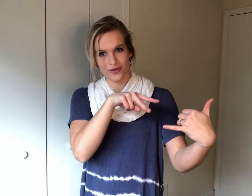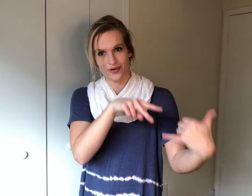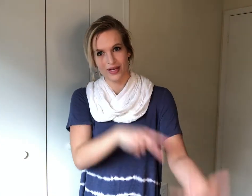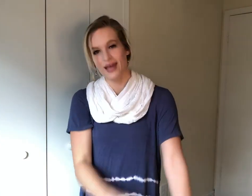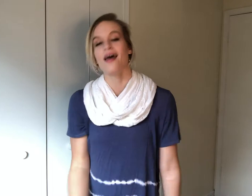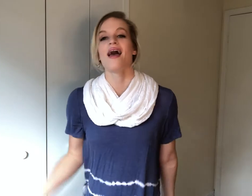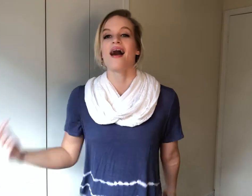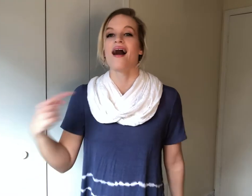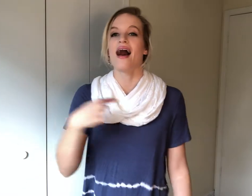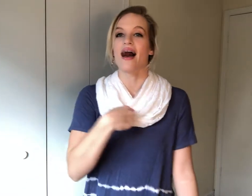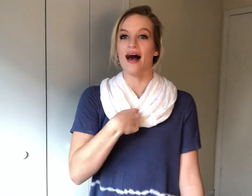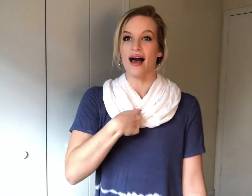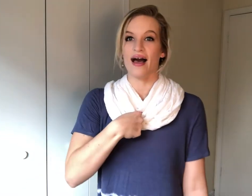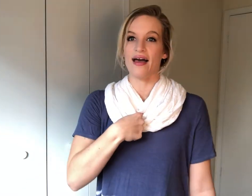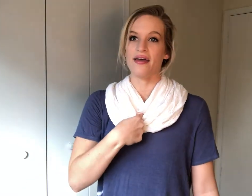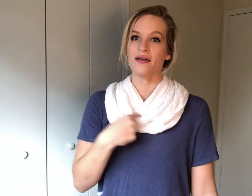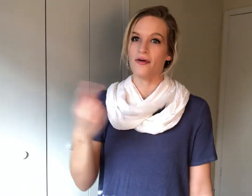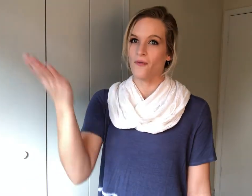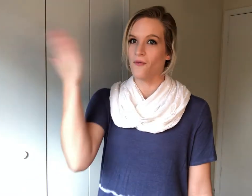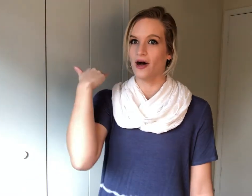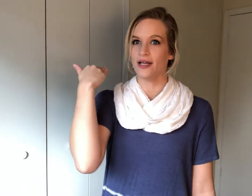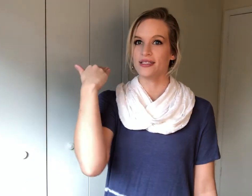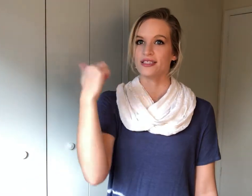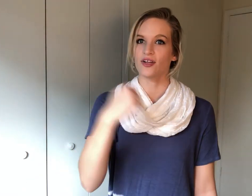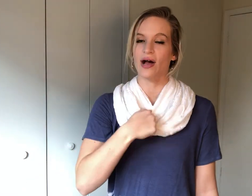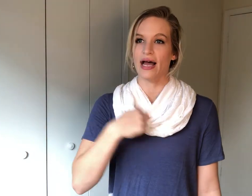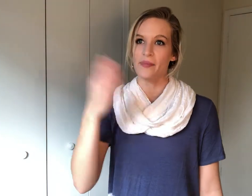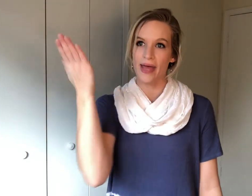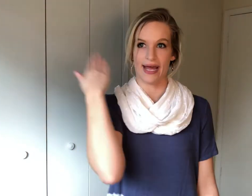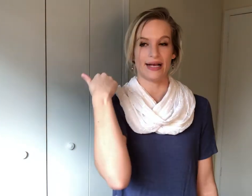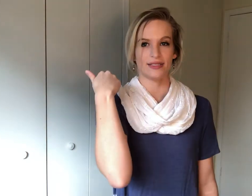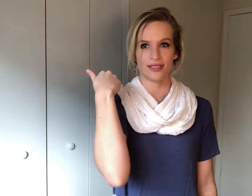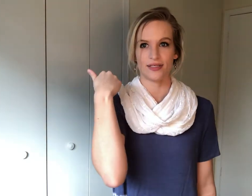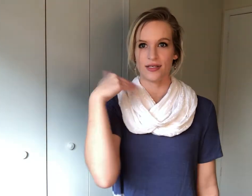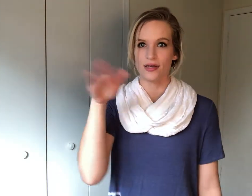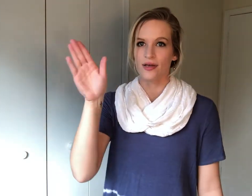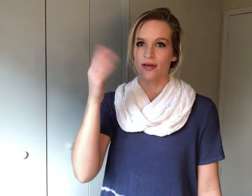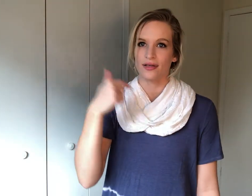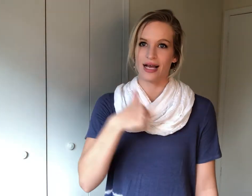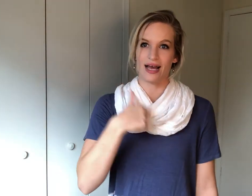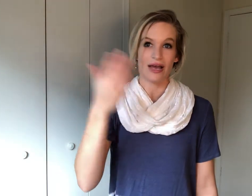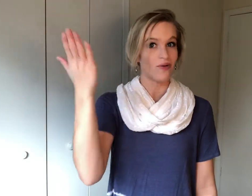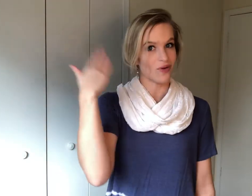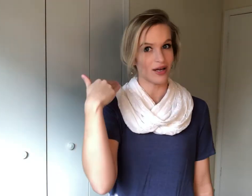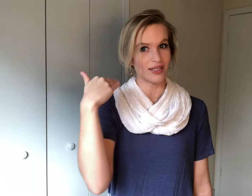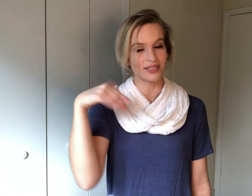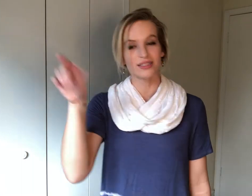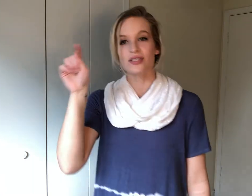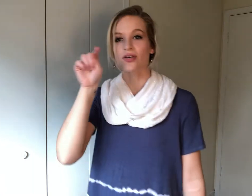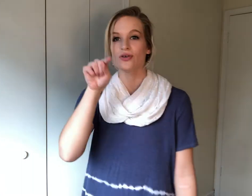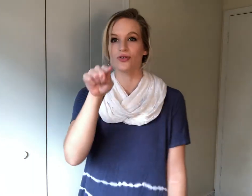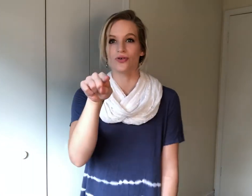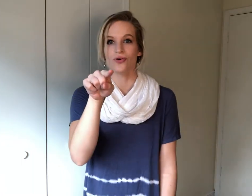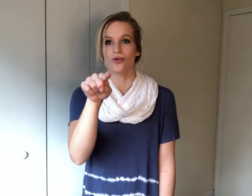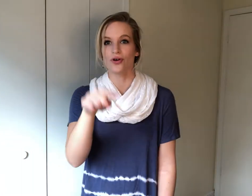I was so I passed I was your